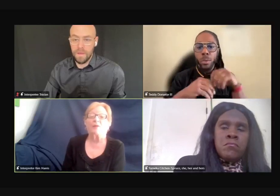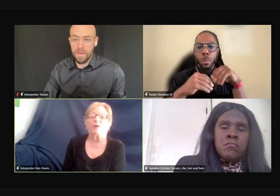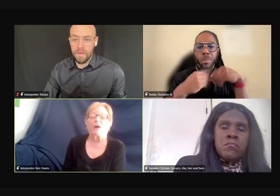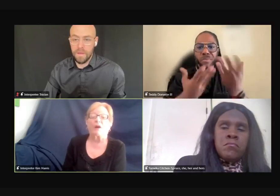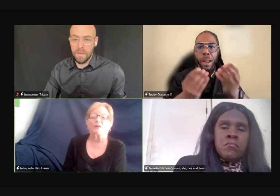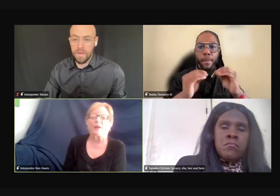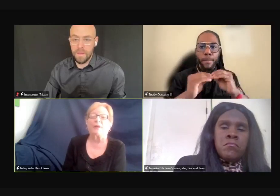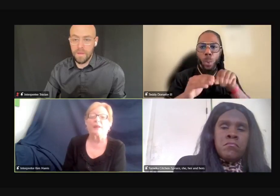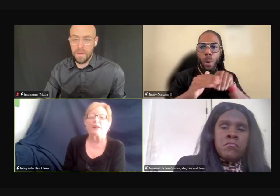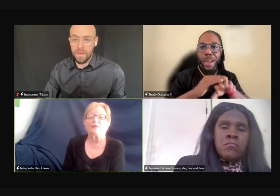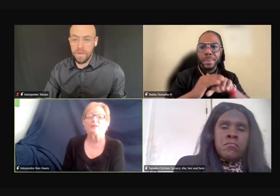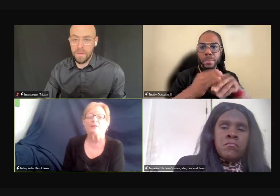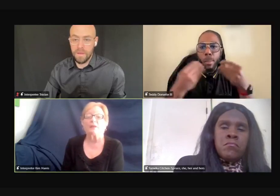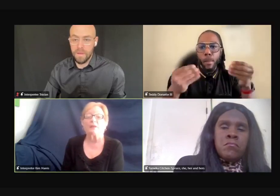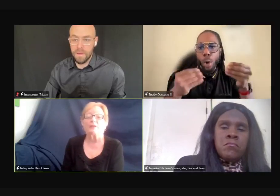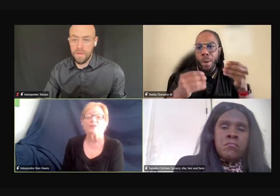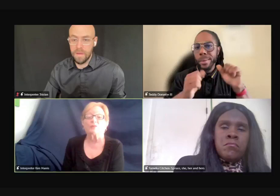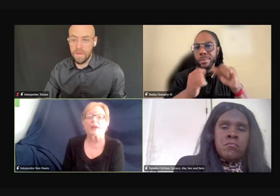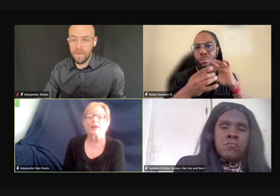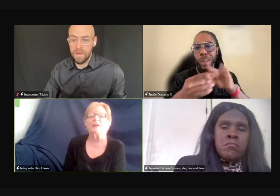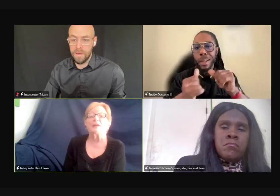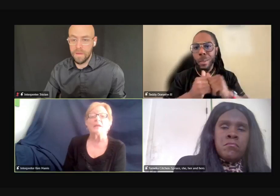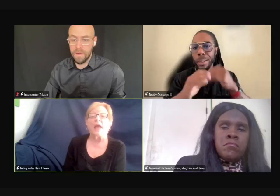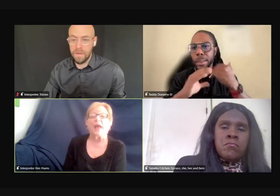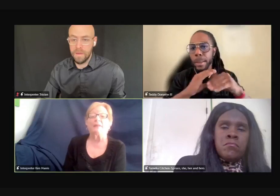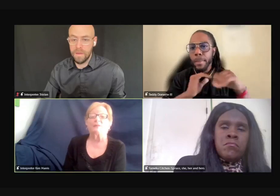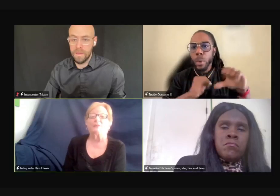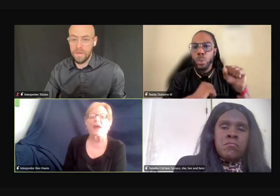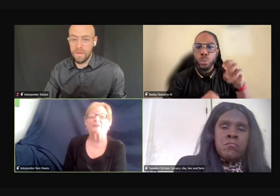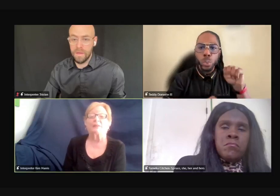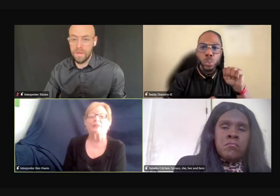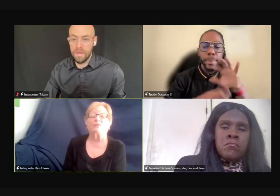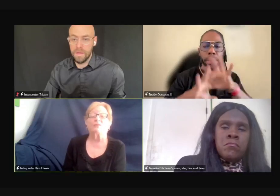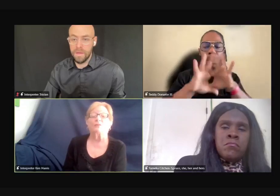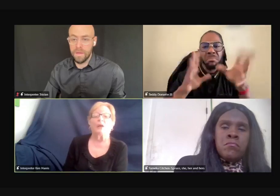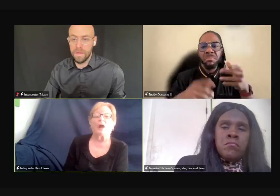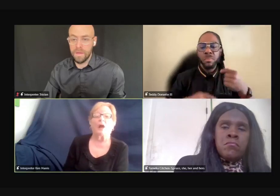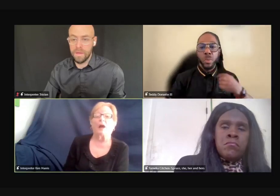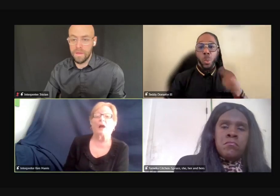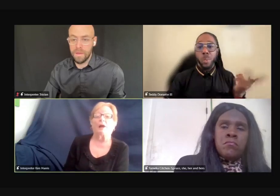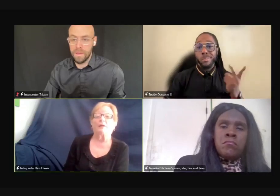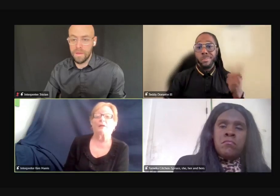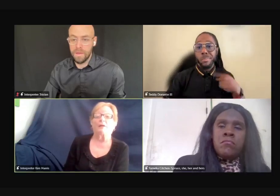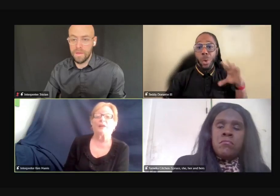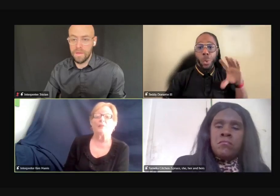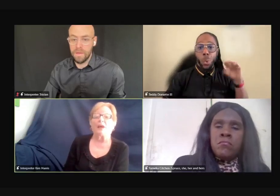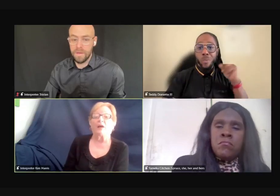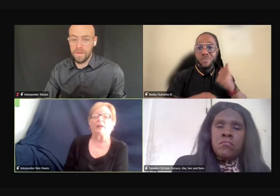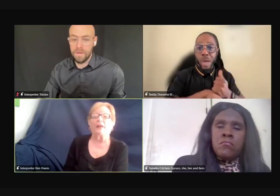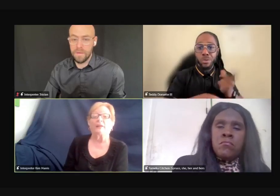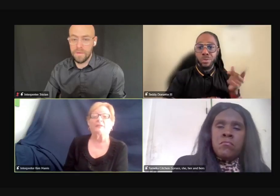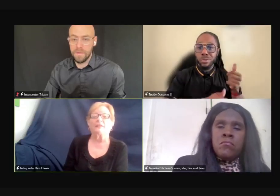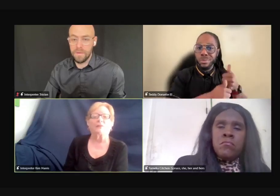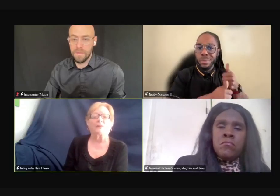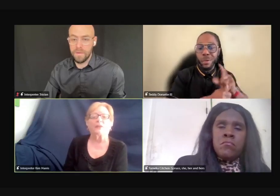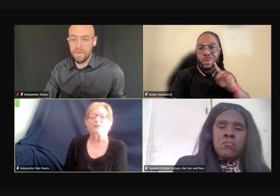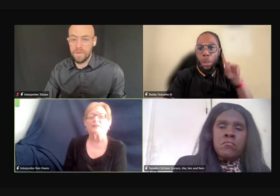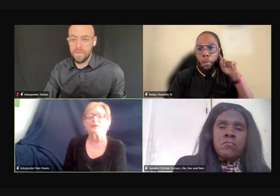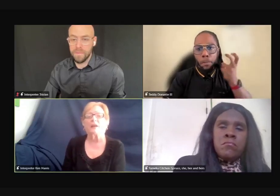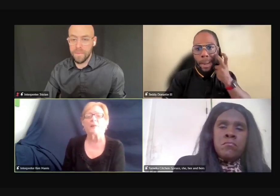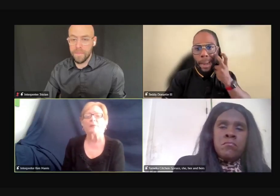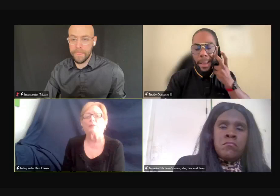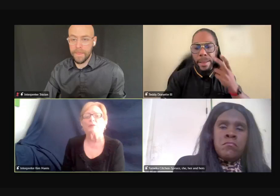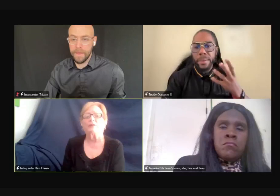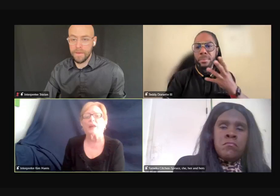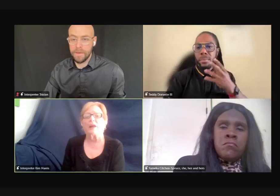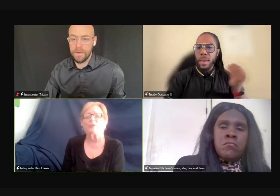had a hard time getting into the industry, I guess. And it was access to, uh, uh, with the emailing and different things.